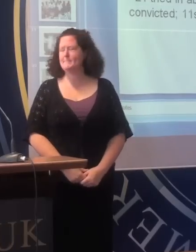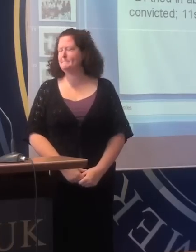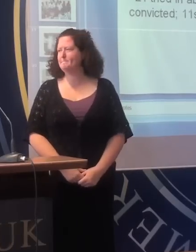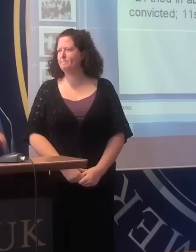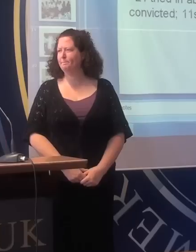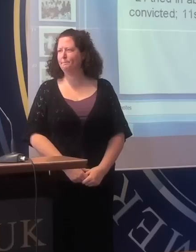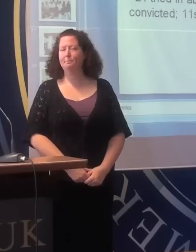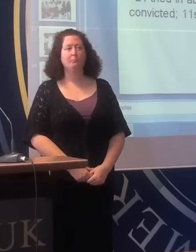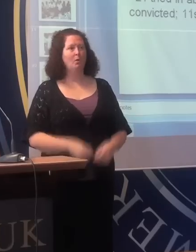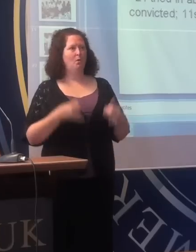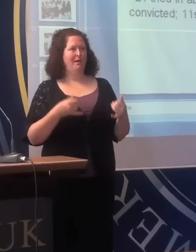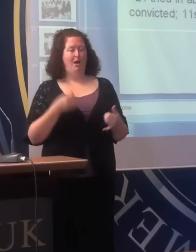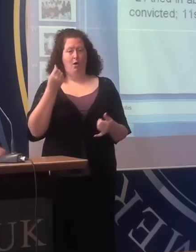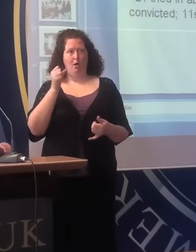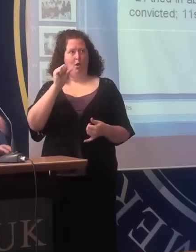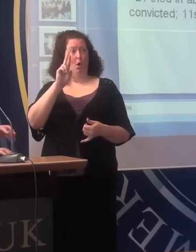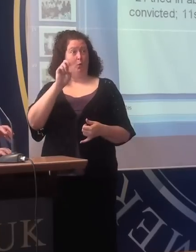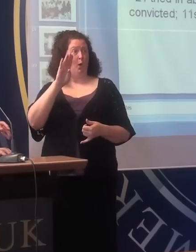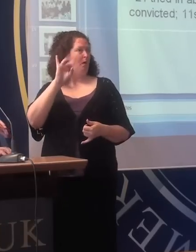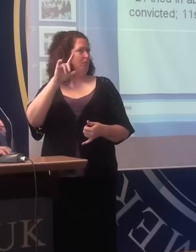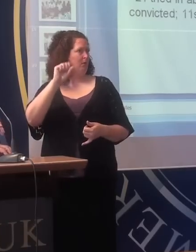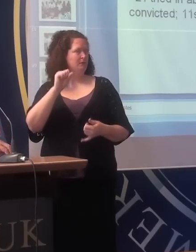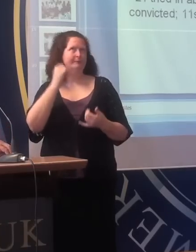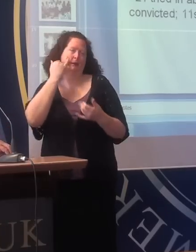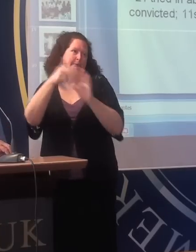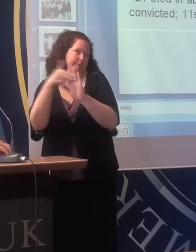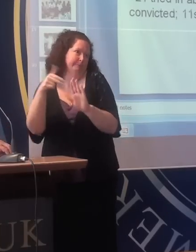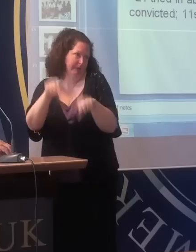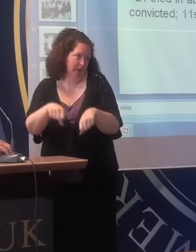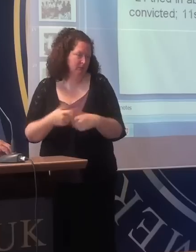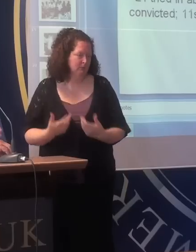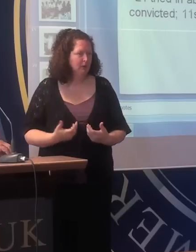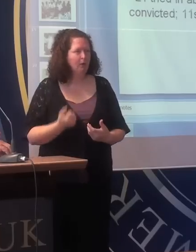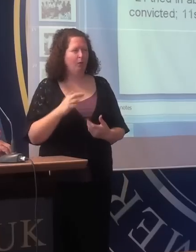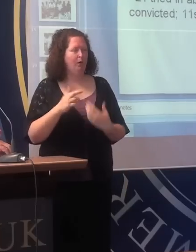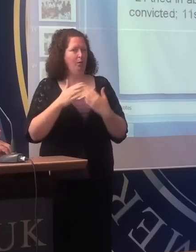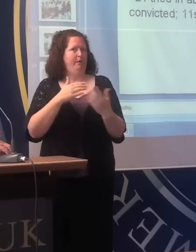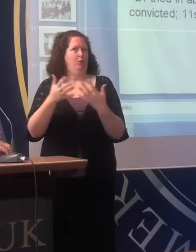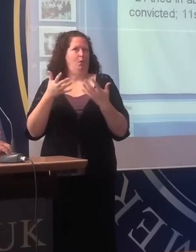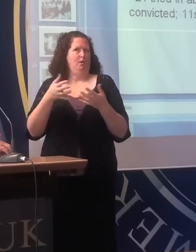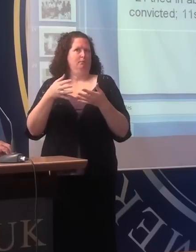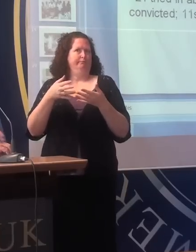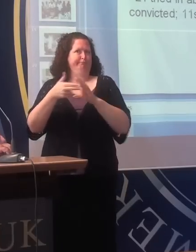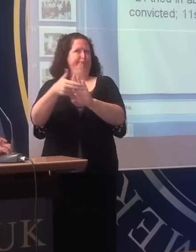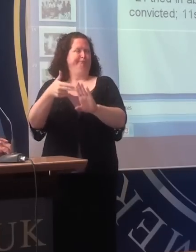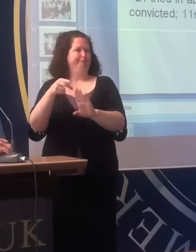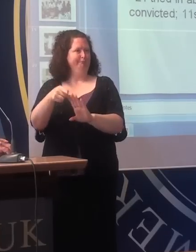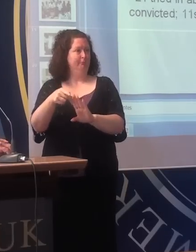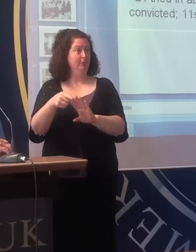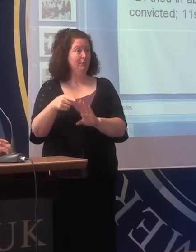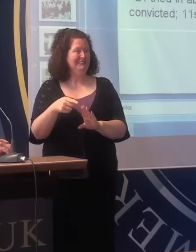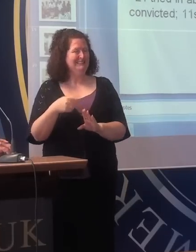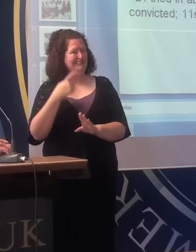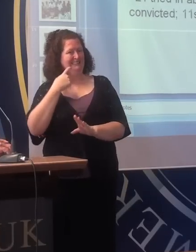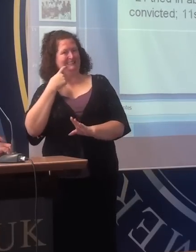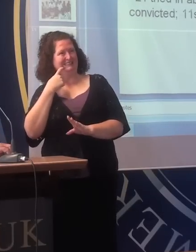the rebels, if that's what they are, or however you describe them, were tempted of course,